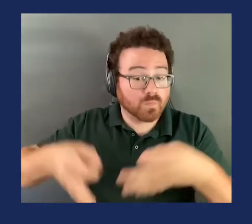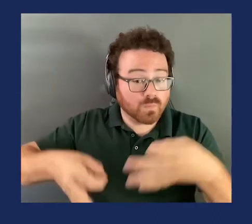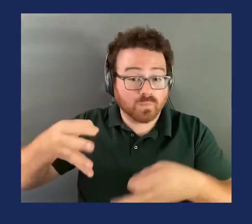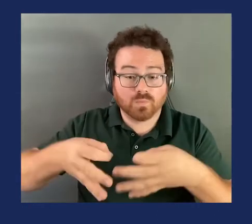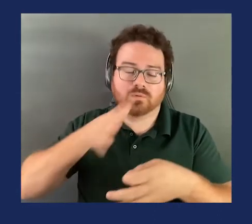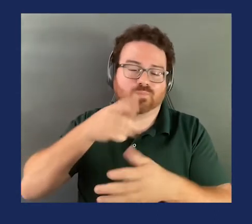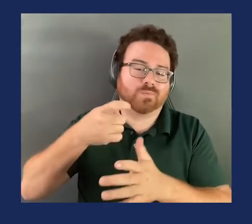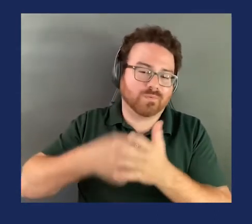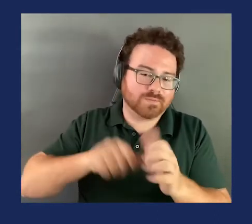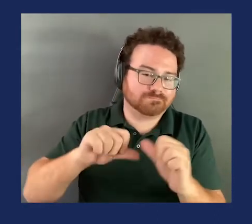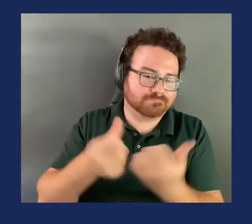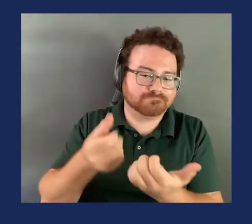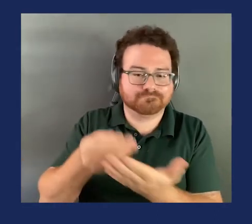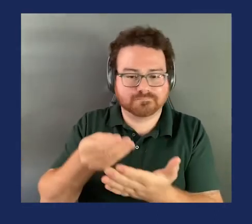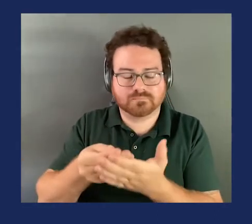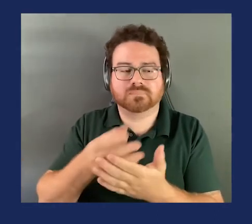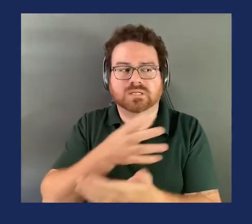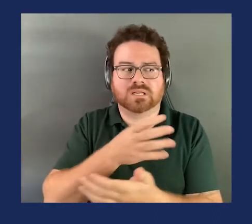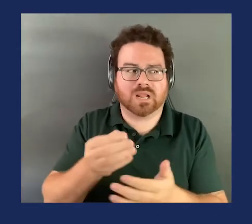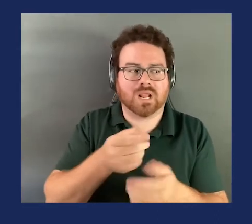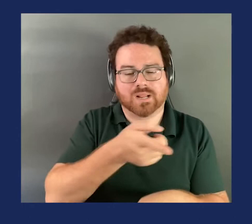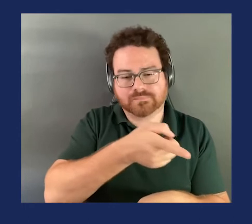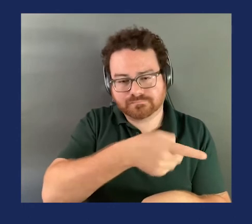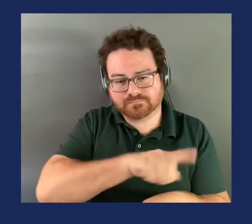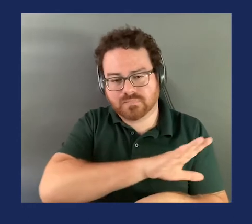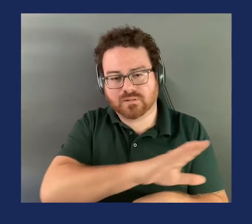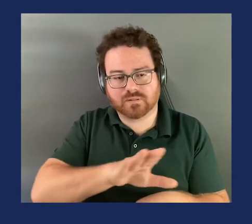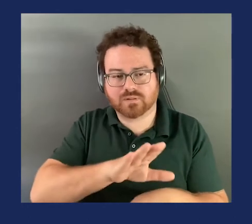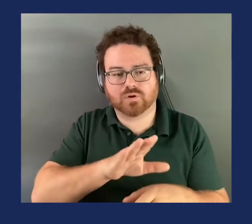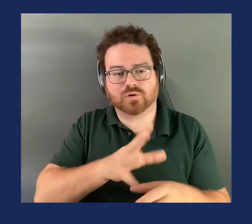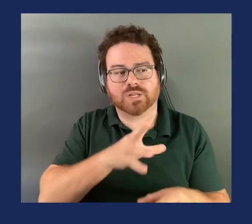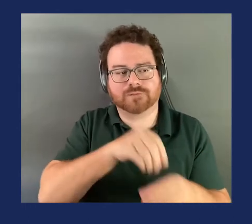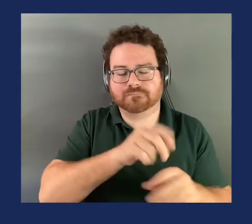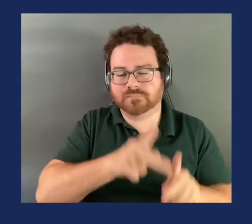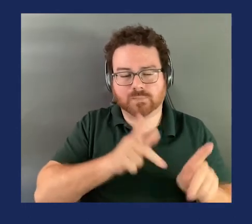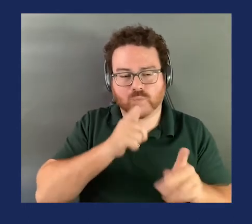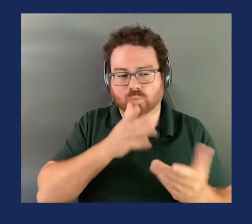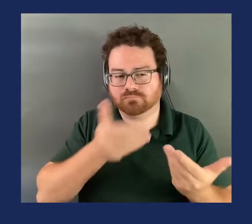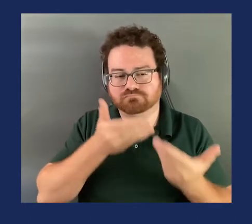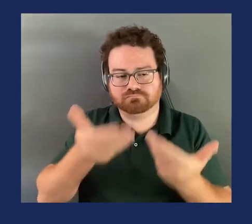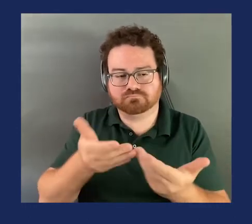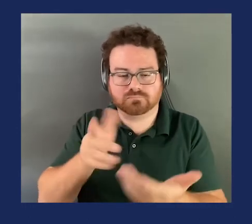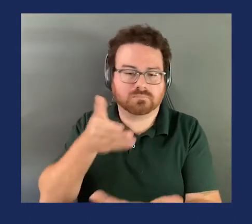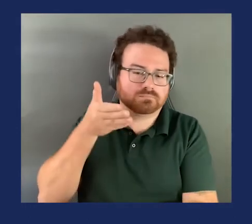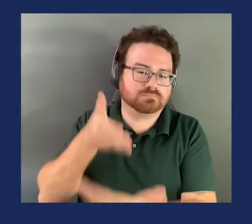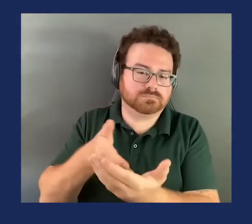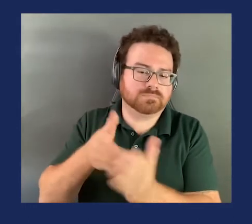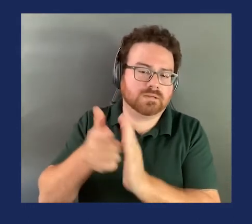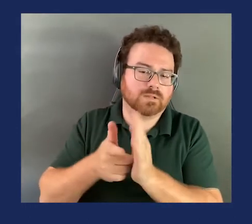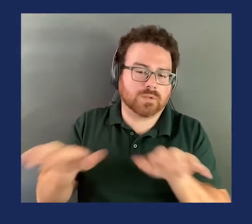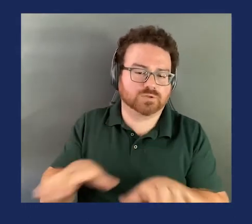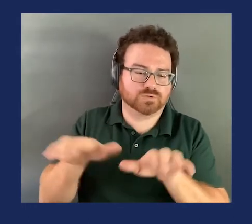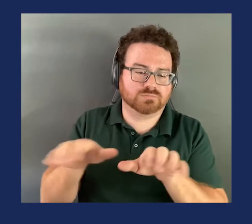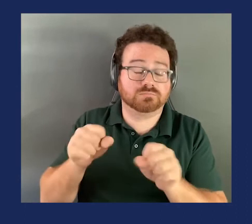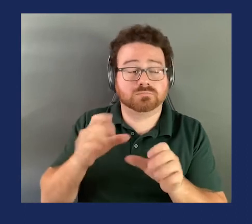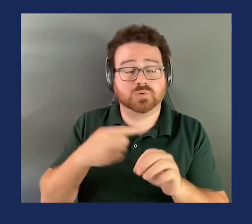and to litigants across the board. So with that, again, happy to see this advance. I think we'll keep our